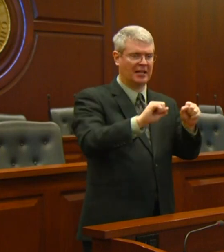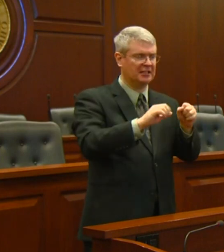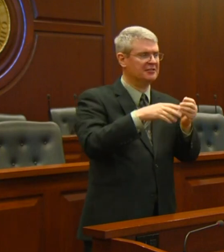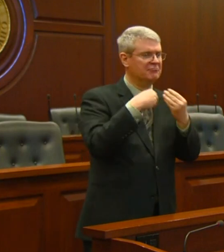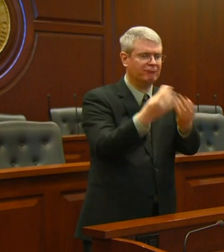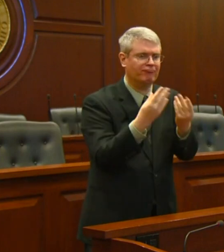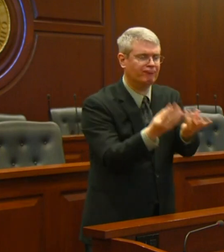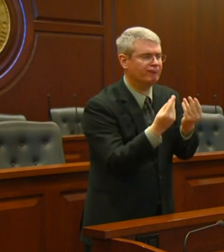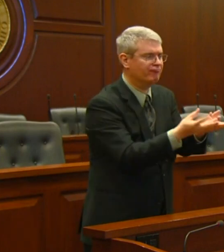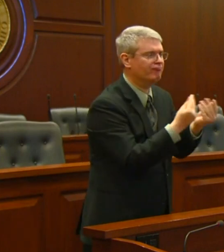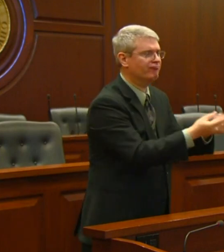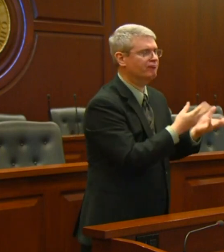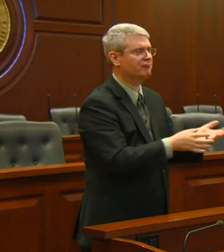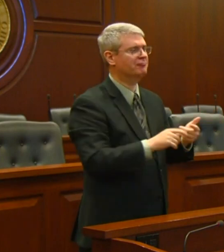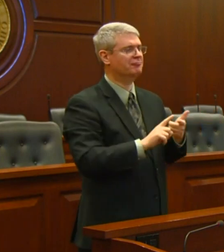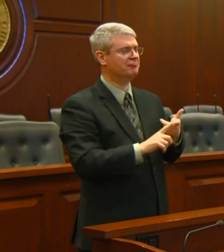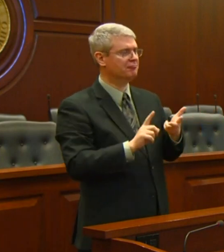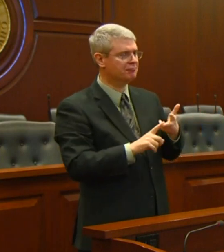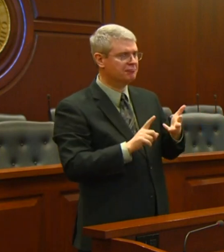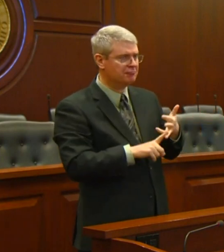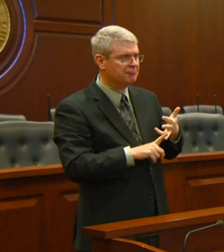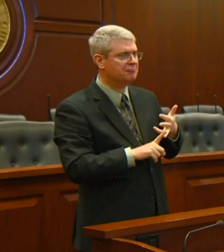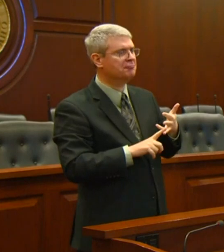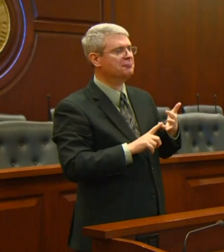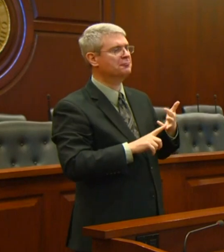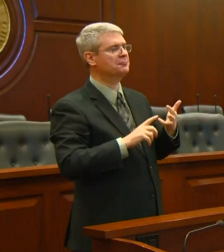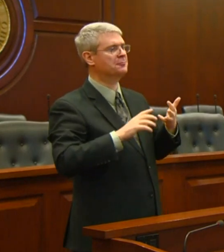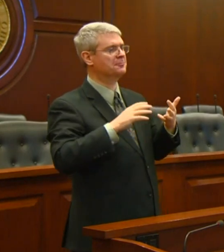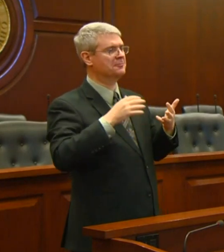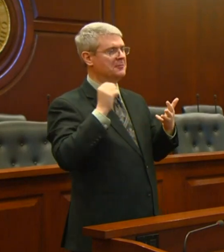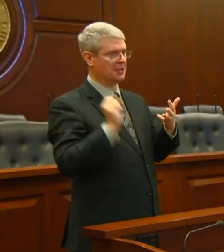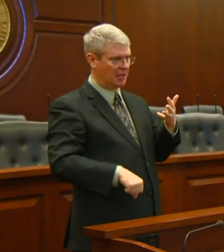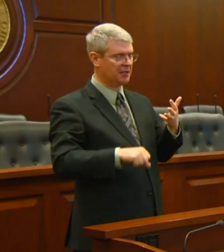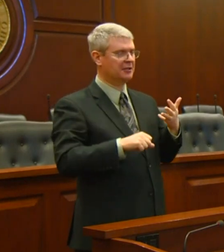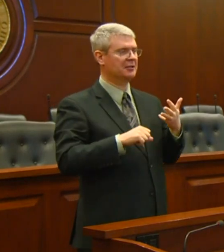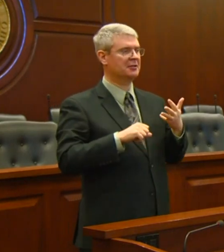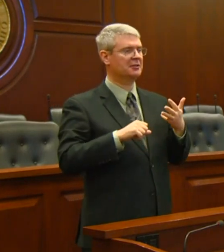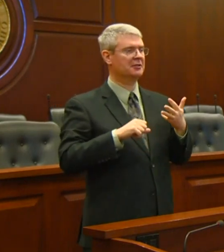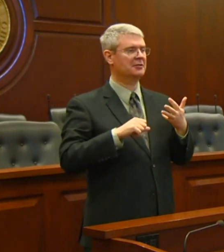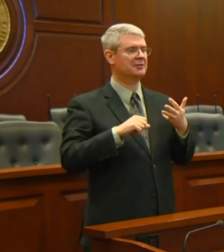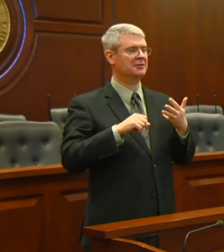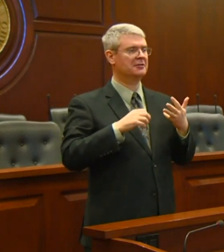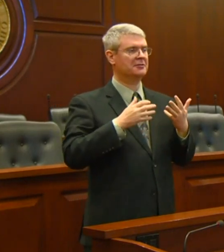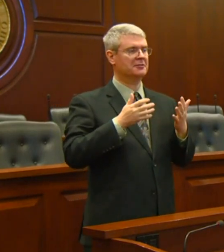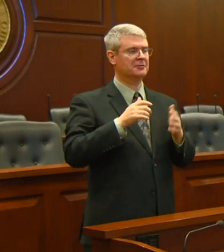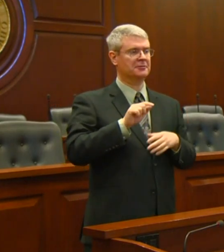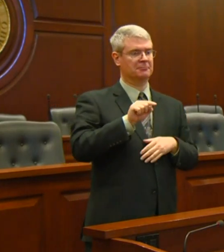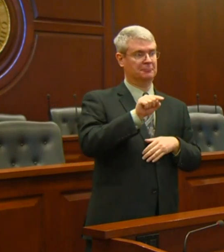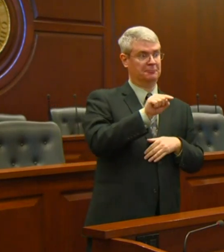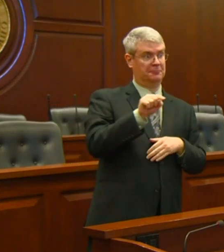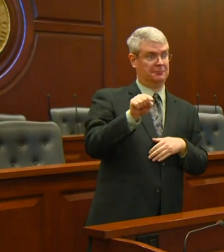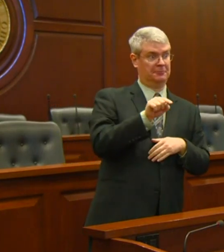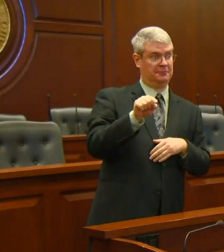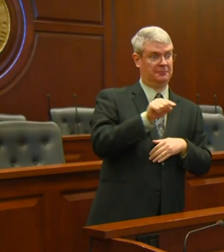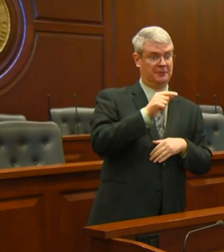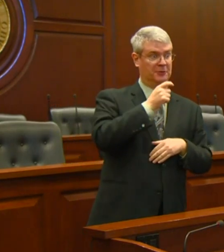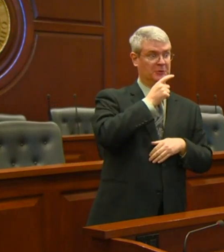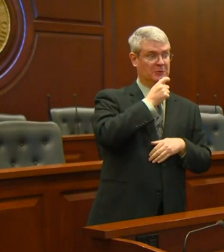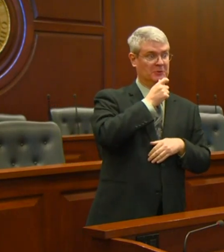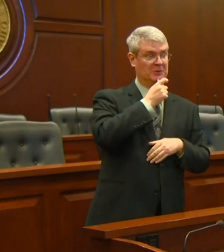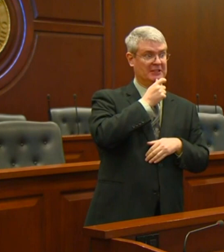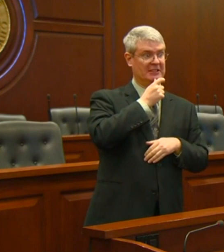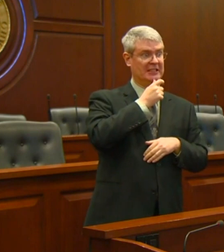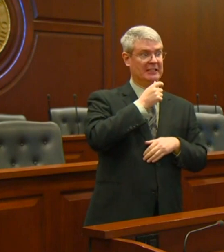additional surge capacity, including conversion costs for temporary care facilities, hazard pay,